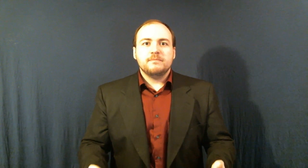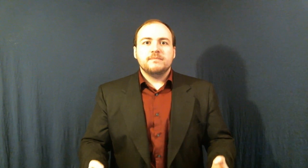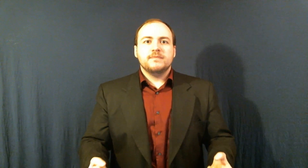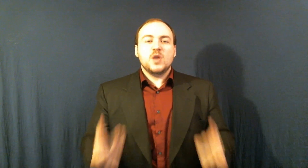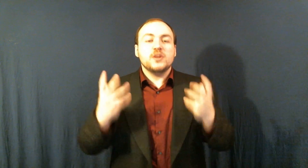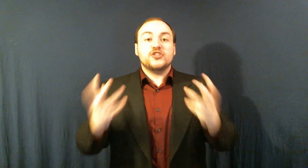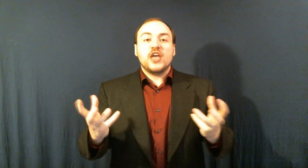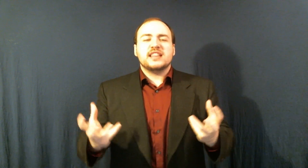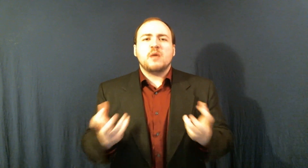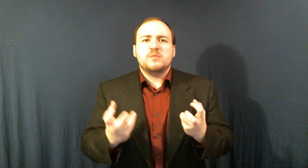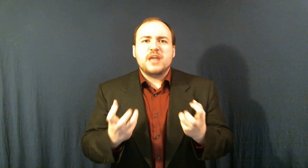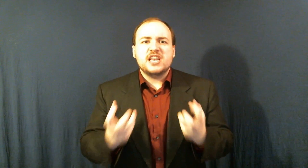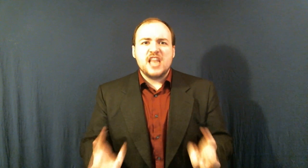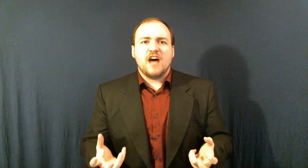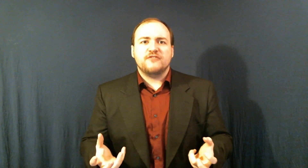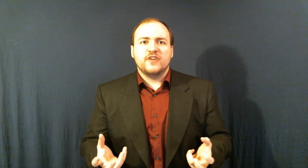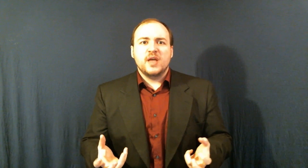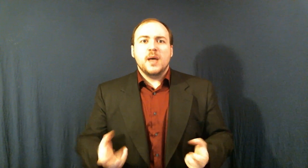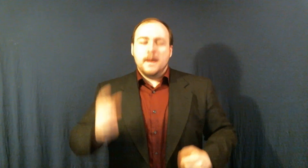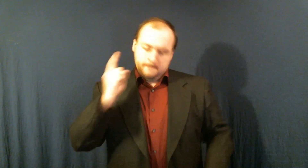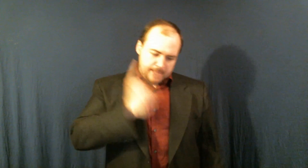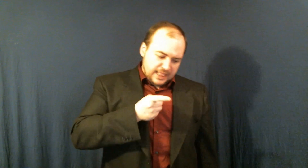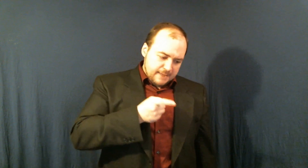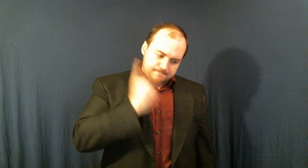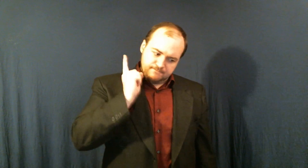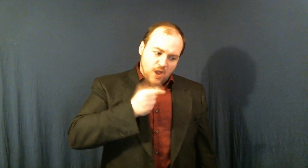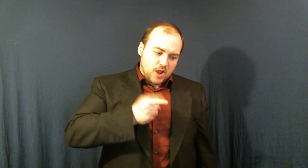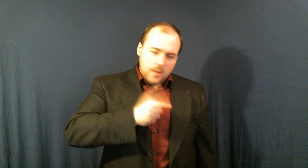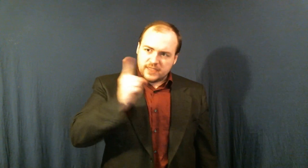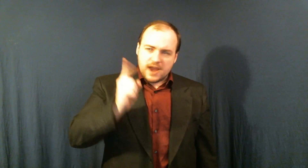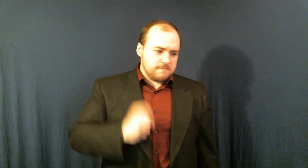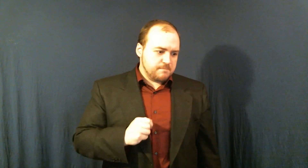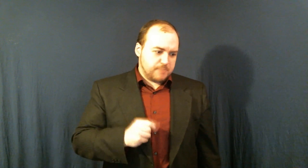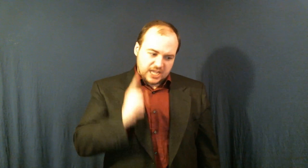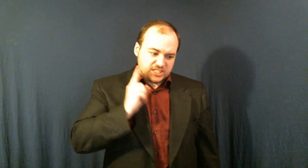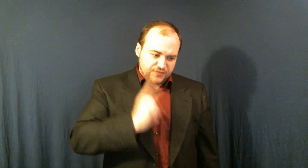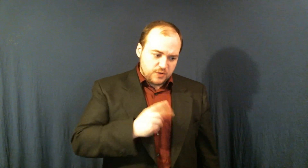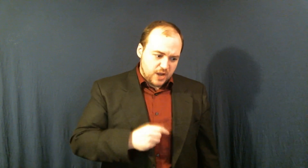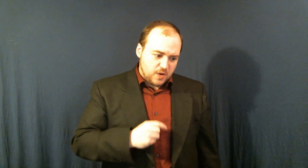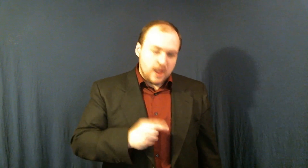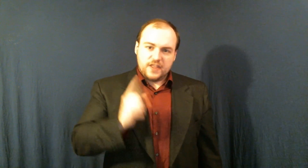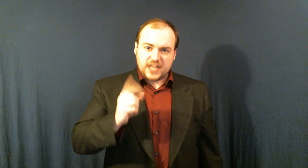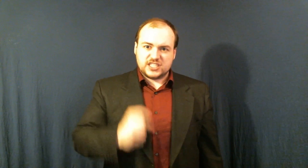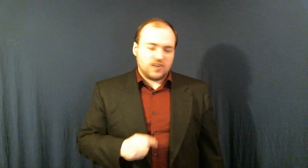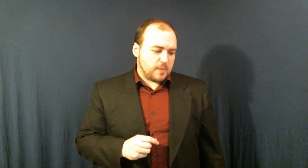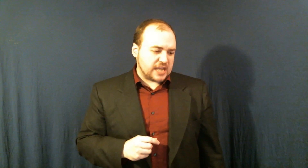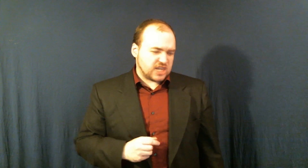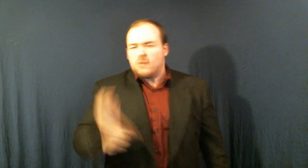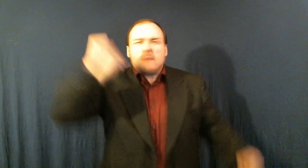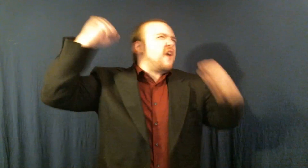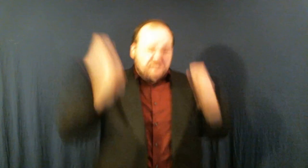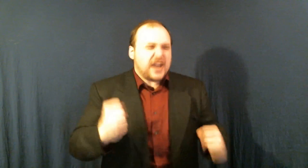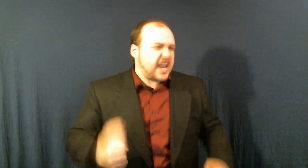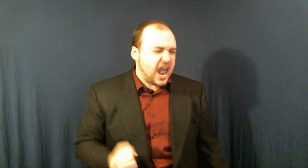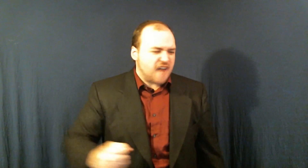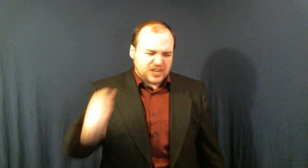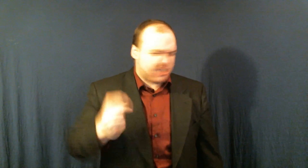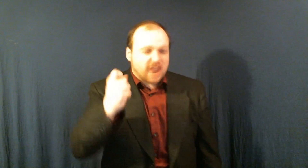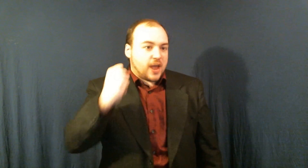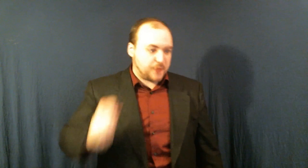You would think that would be enough Billy don't go in there because if you do that silverback's going to rip your fucking head off and shove up